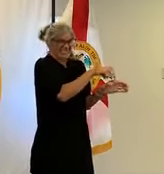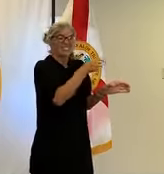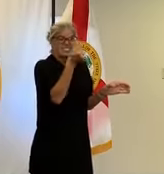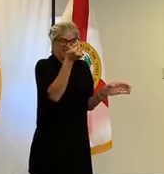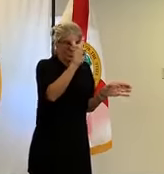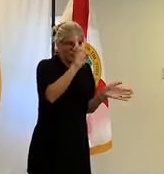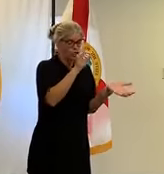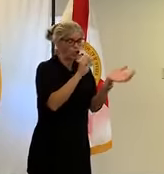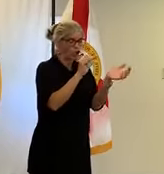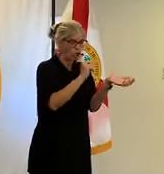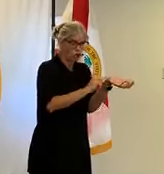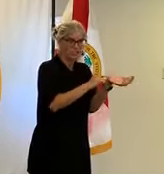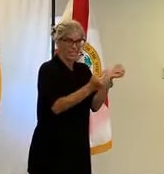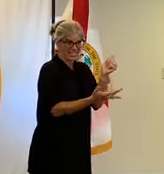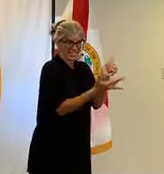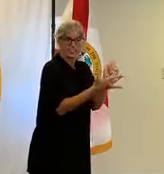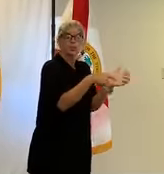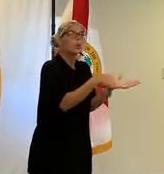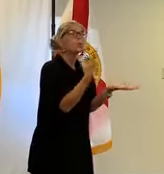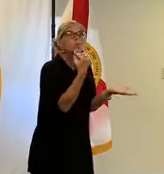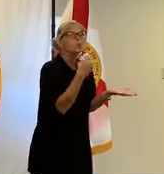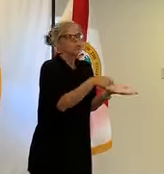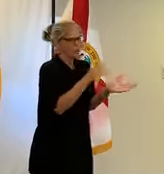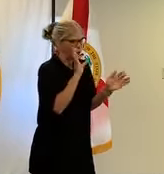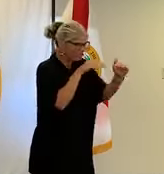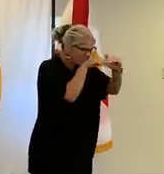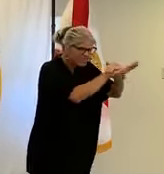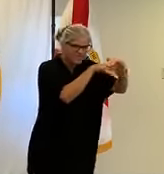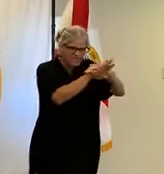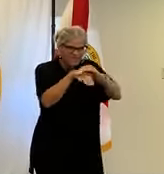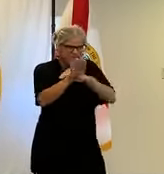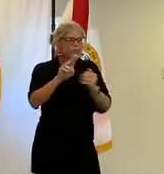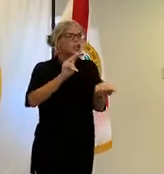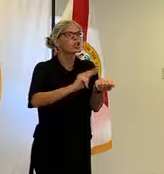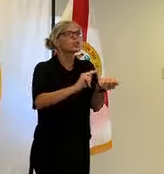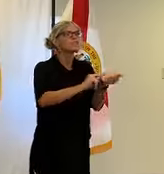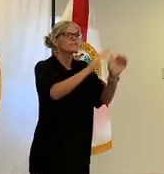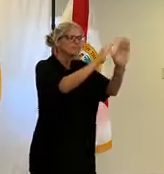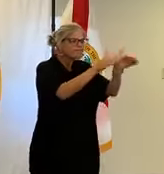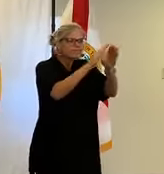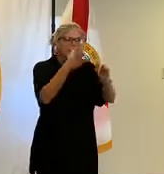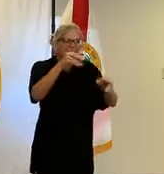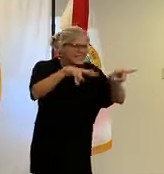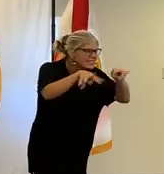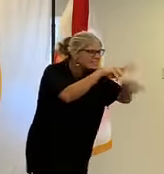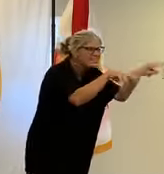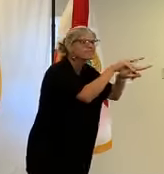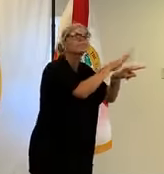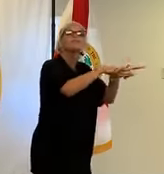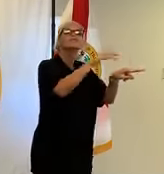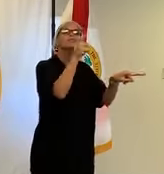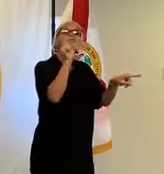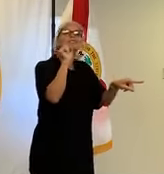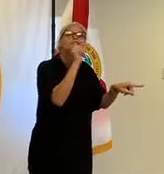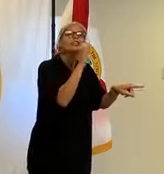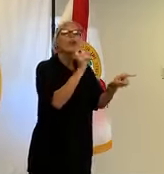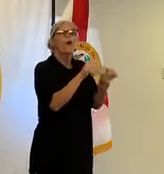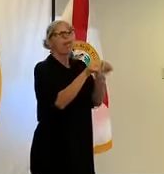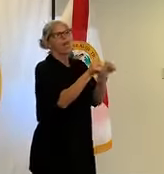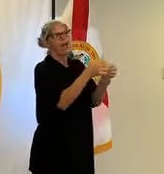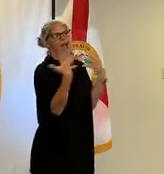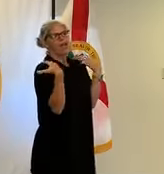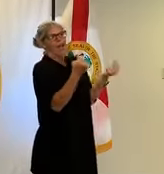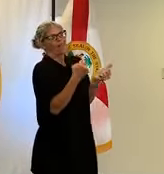go into the nursing facilities around north florida and assist in kind of the longer term education and helping them get through these type of events.